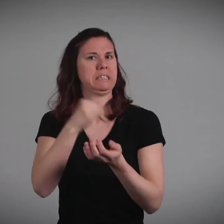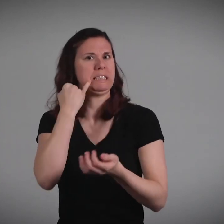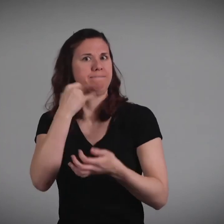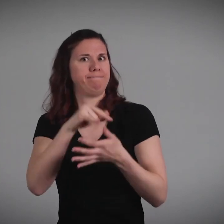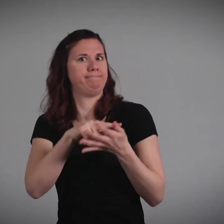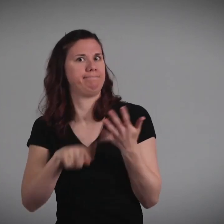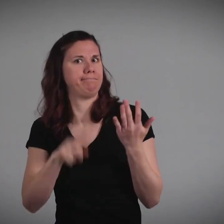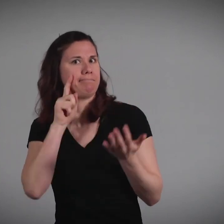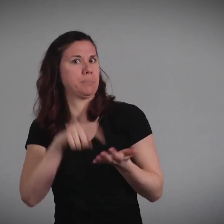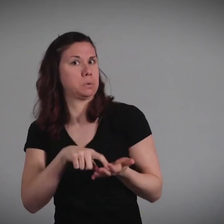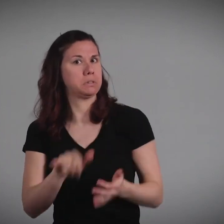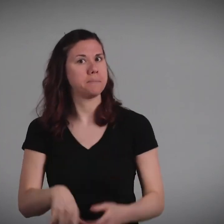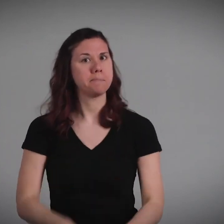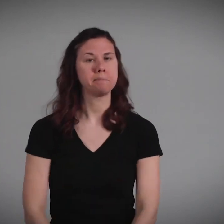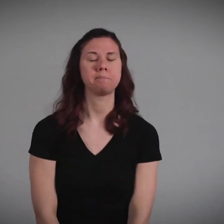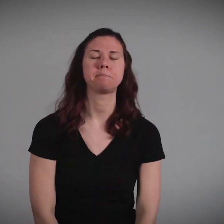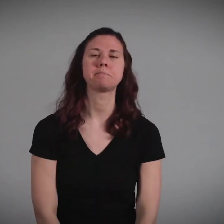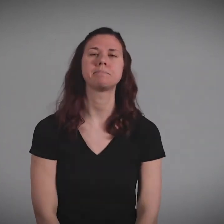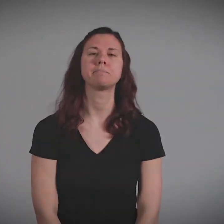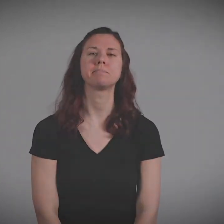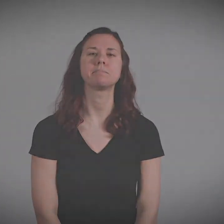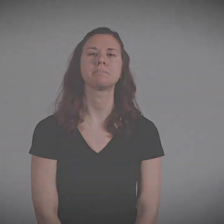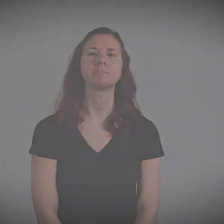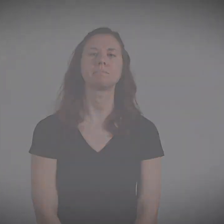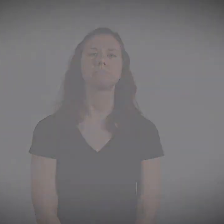doctor. Go to the doctor for any of those reasons.